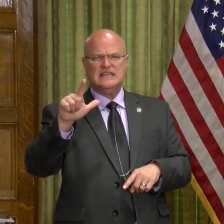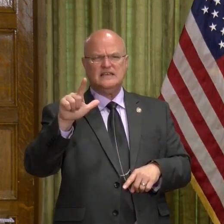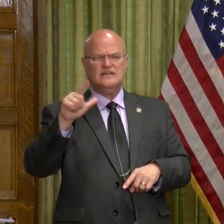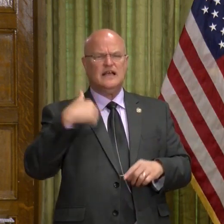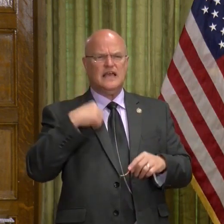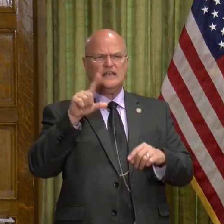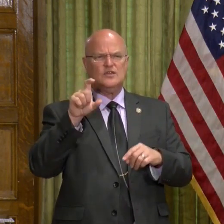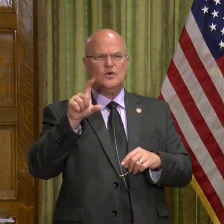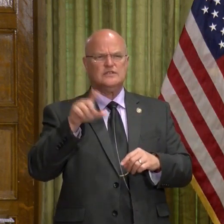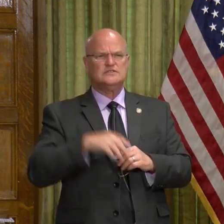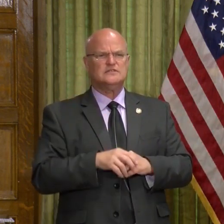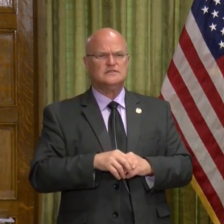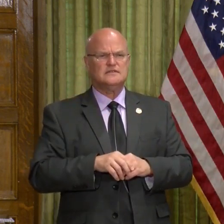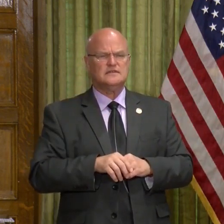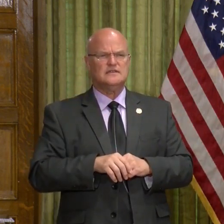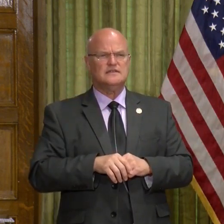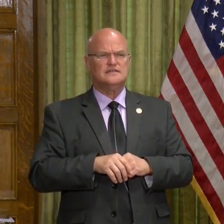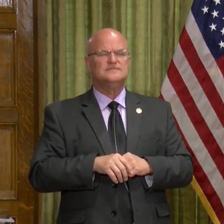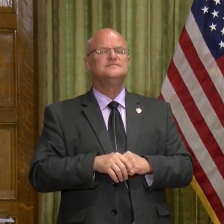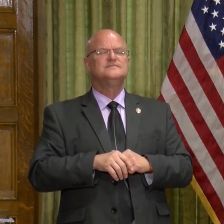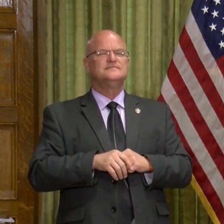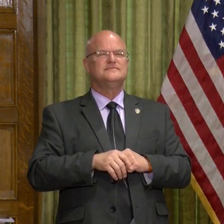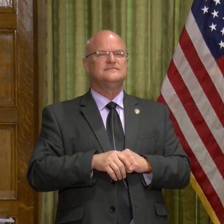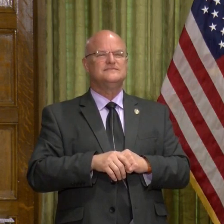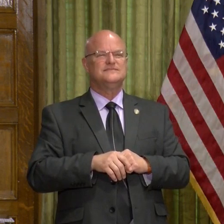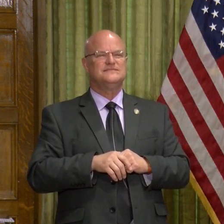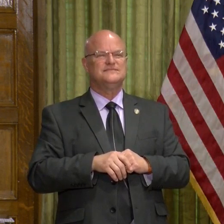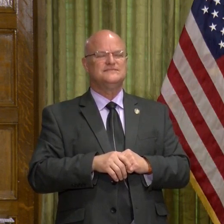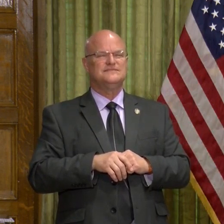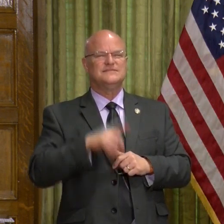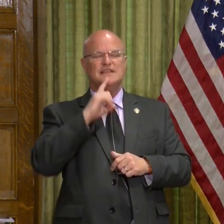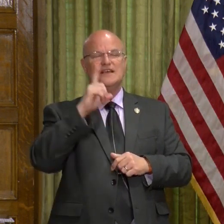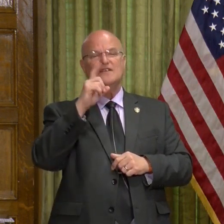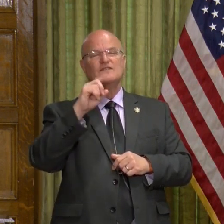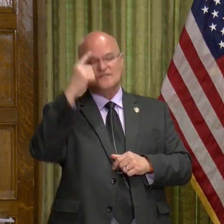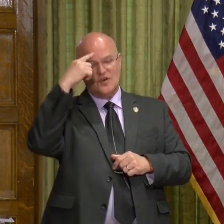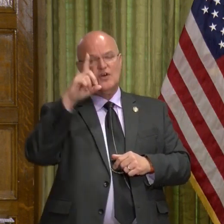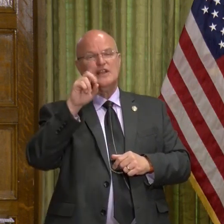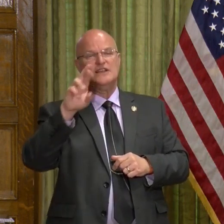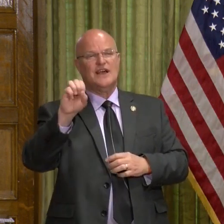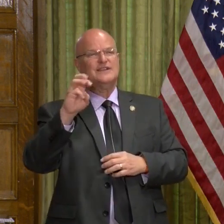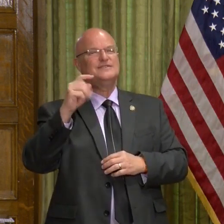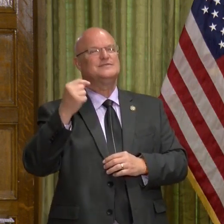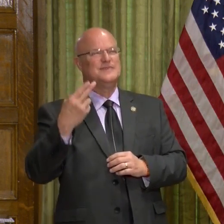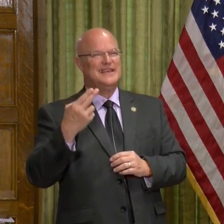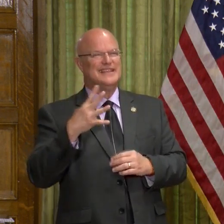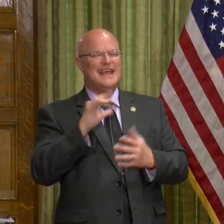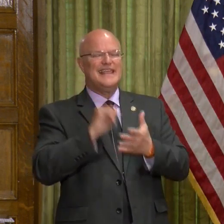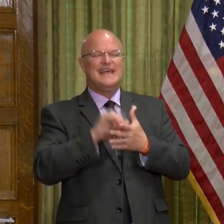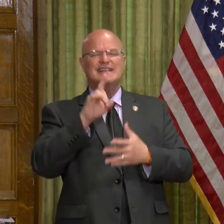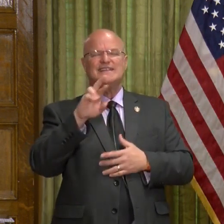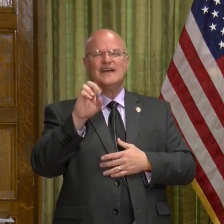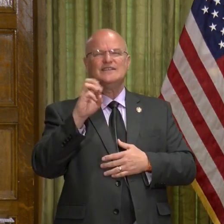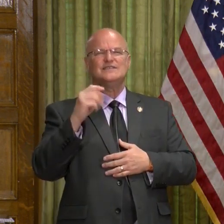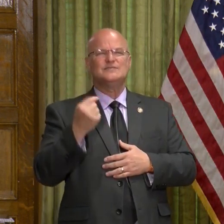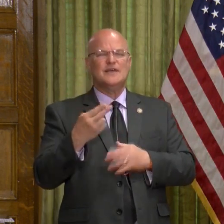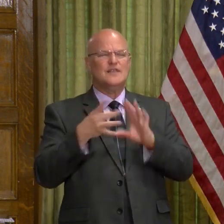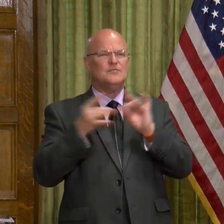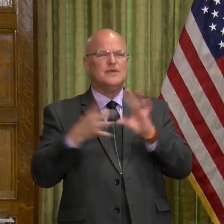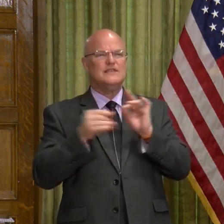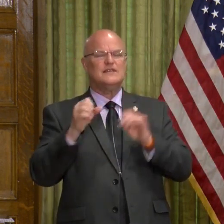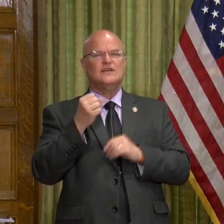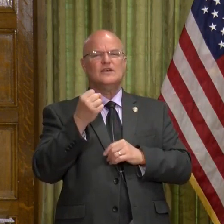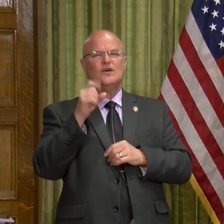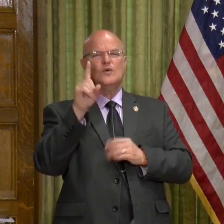had a question. I want to thank you. want to escort Dr. Smith. And that is, Dr. Smith, you mentioned the 1